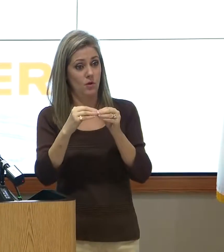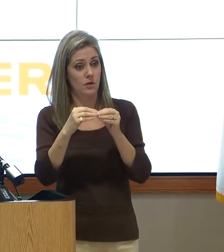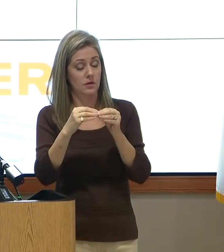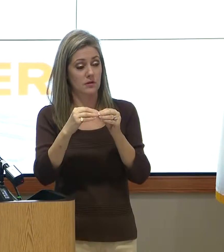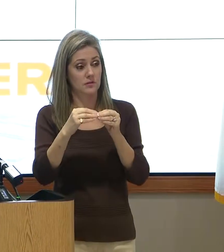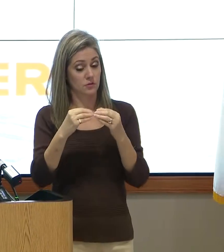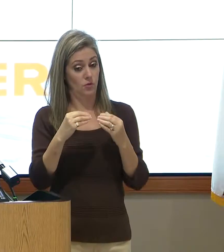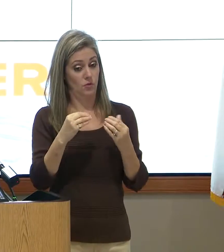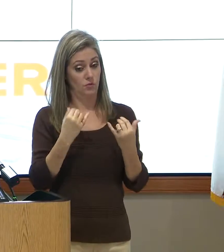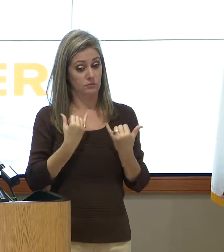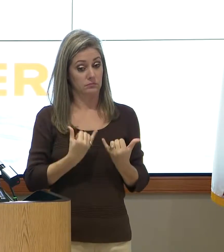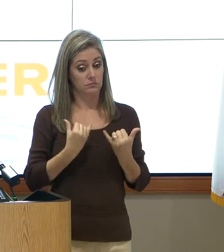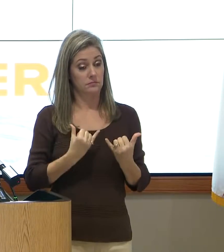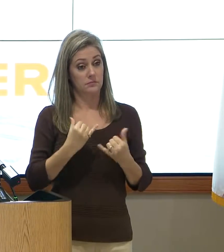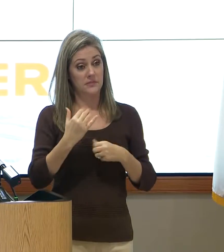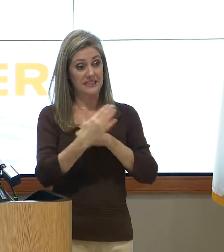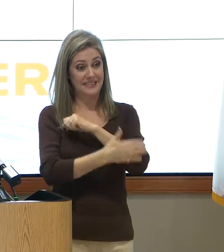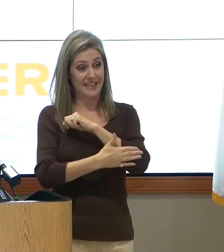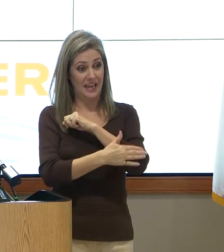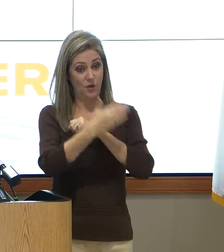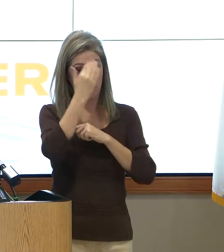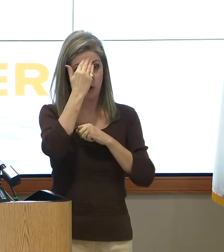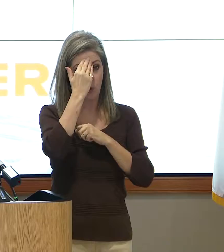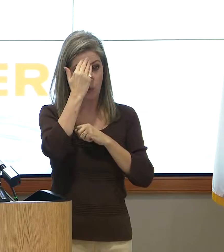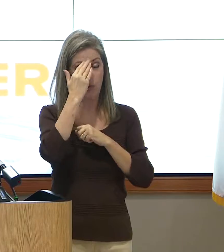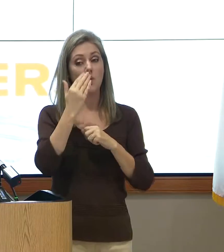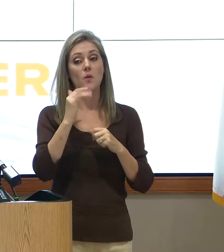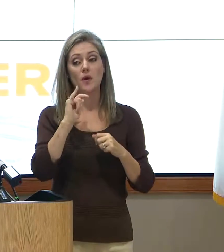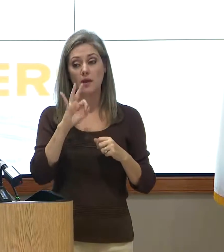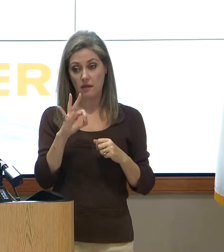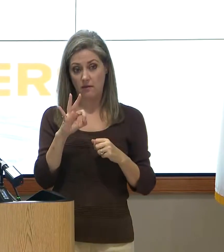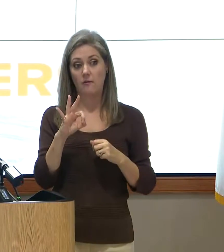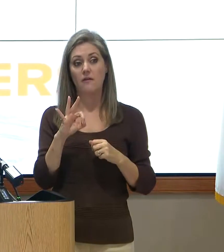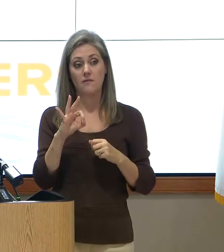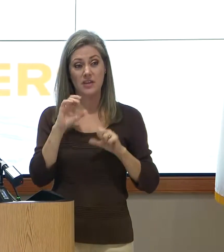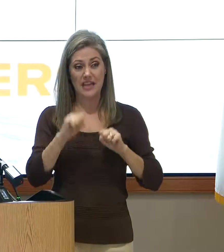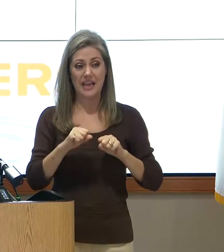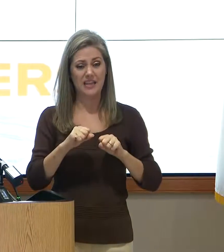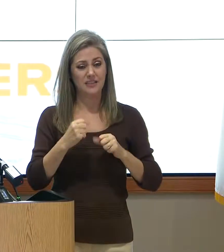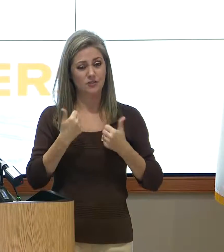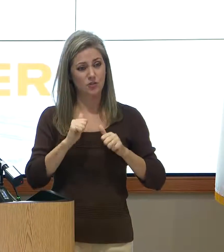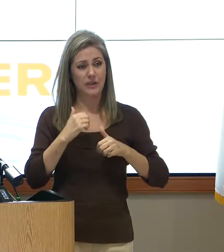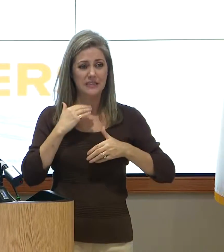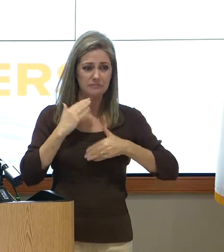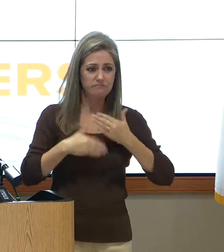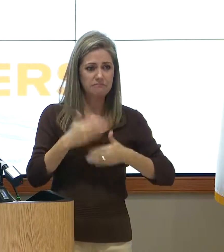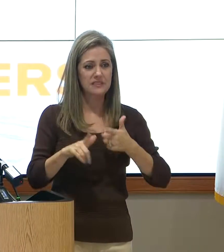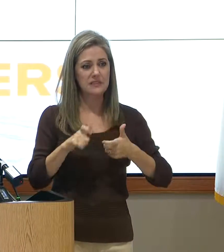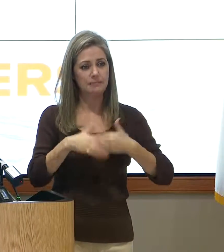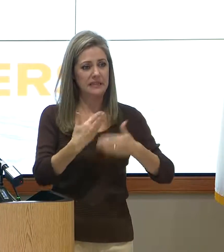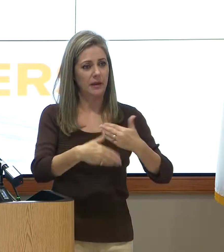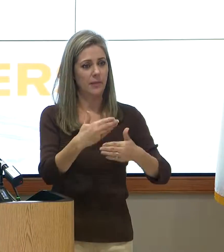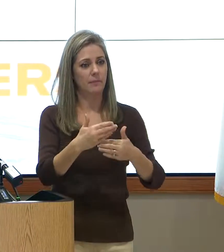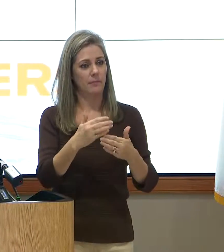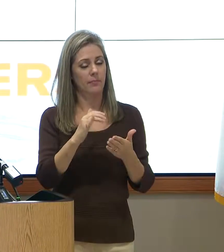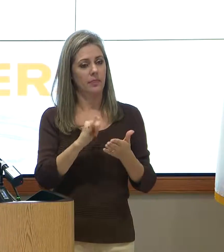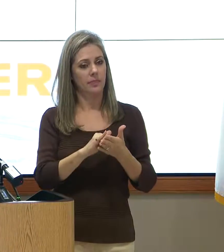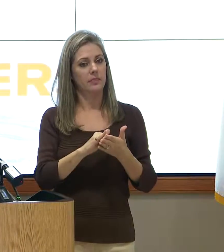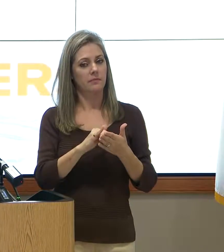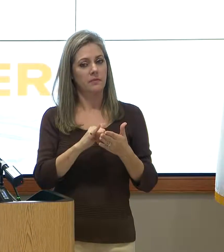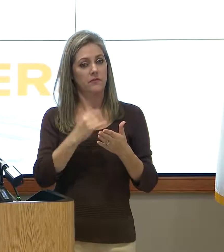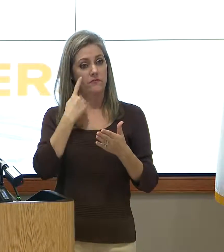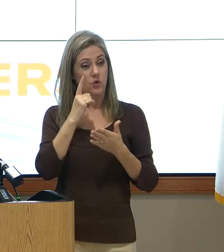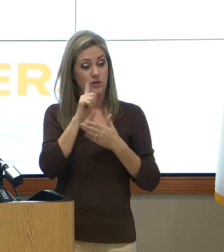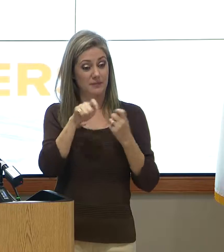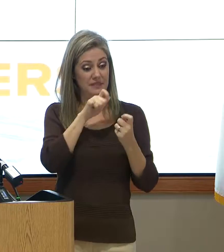So as of today, does the county know whether it would be feasible to speed up that process, at least for certain homes, and therefore